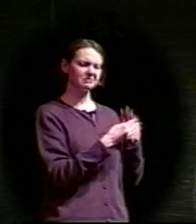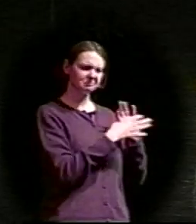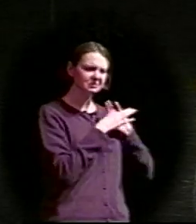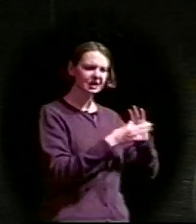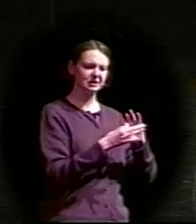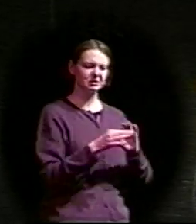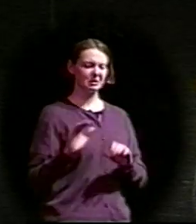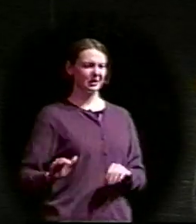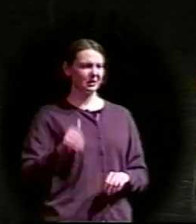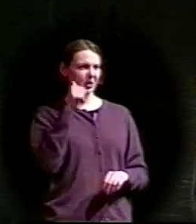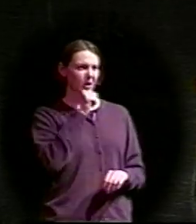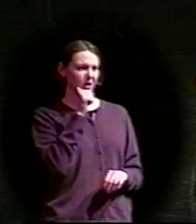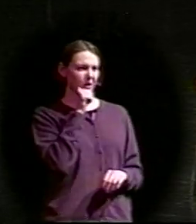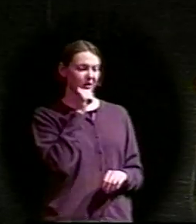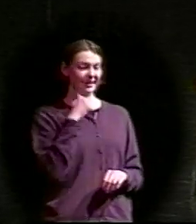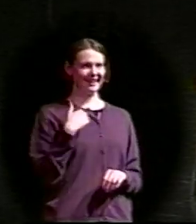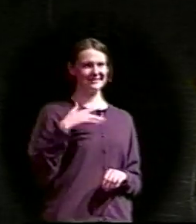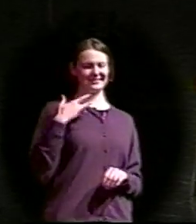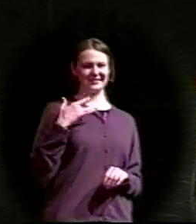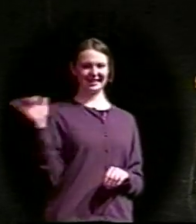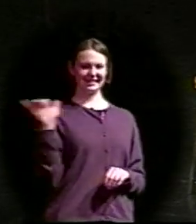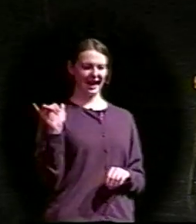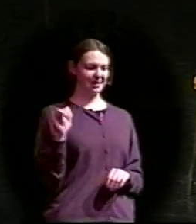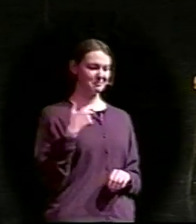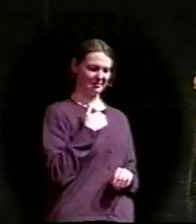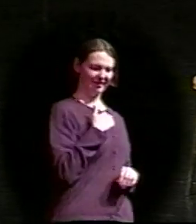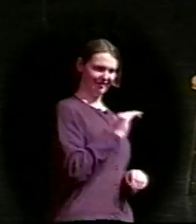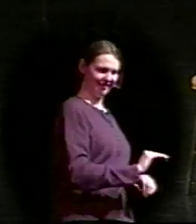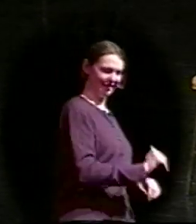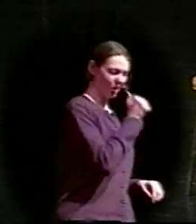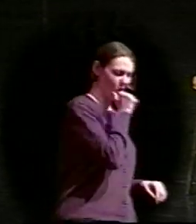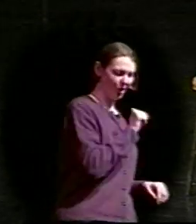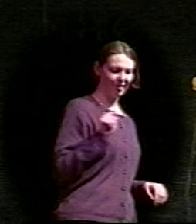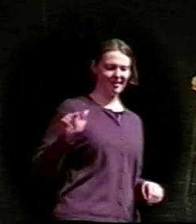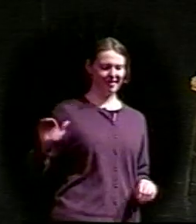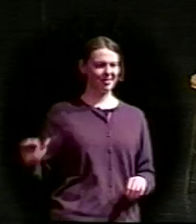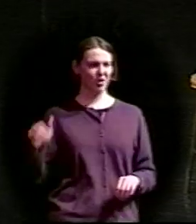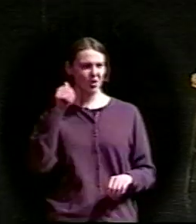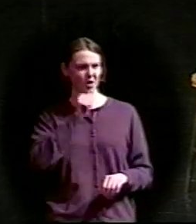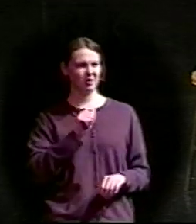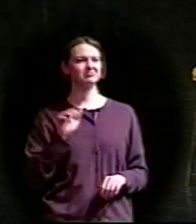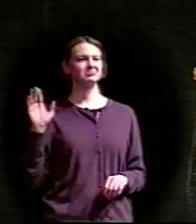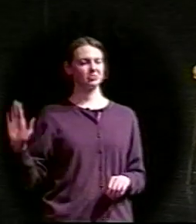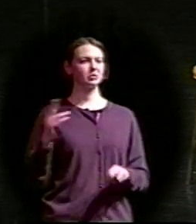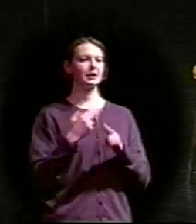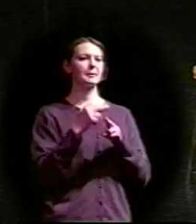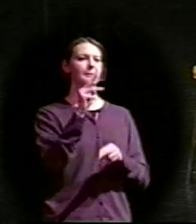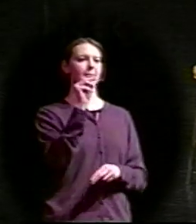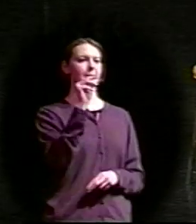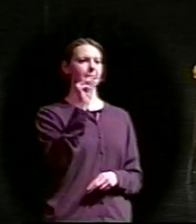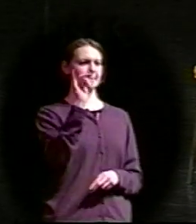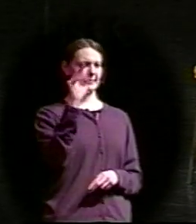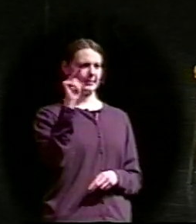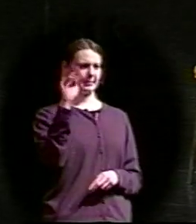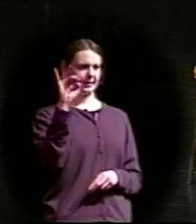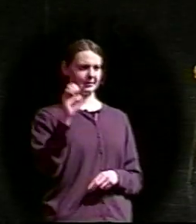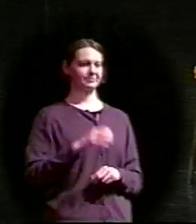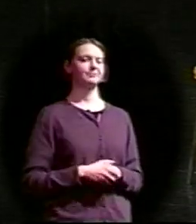it was my favorite story at the time. And her name was Minnie. And Minnie had been four years old when on